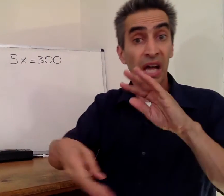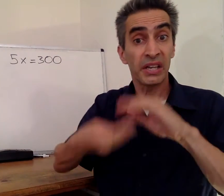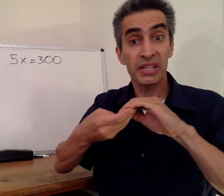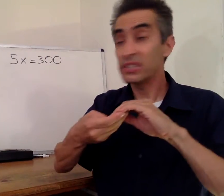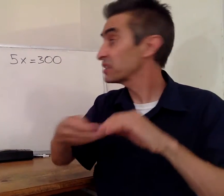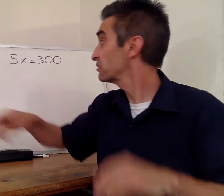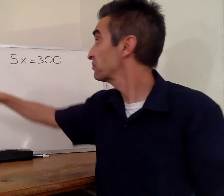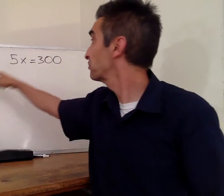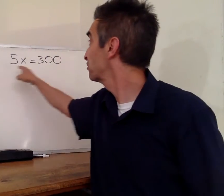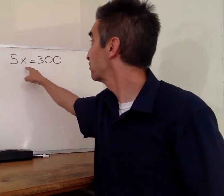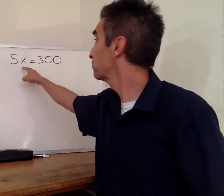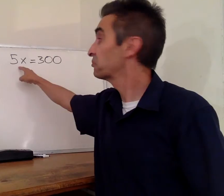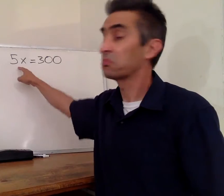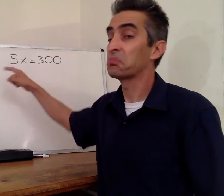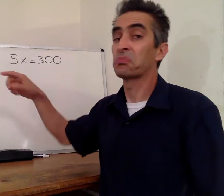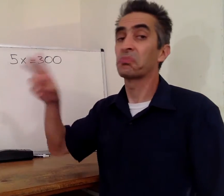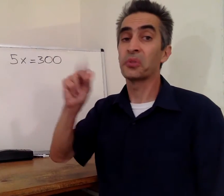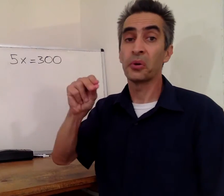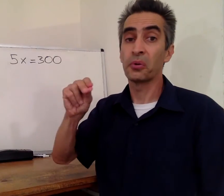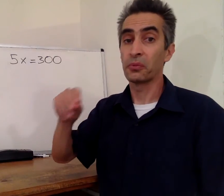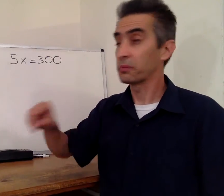Addition? No.